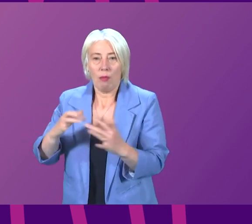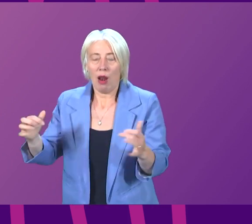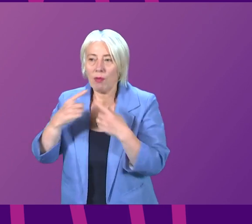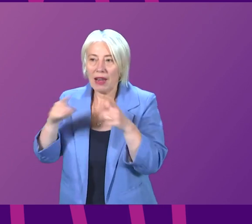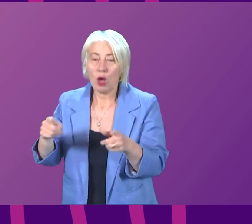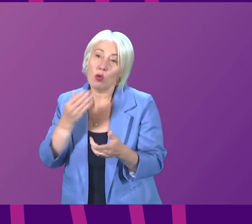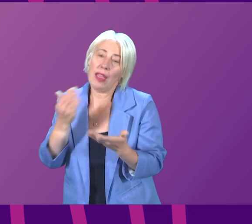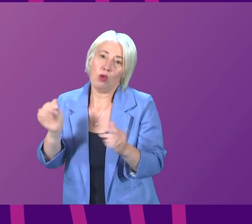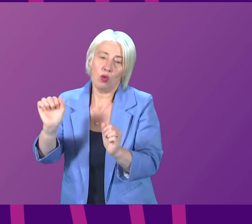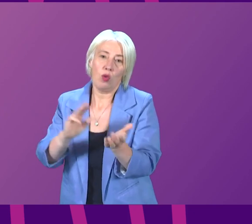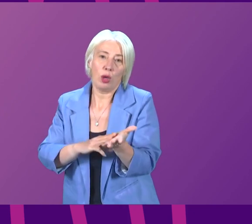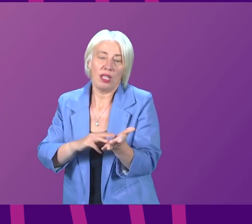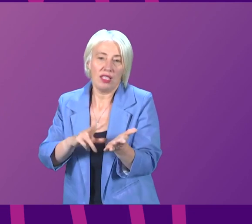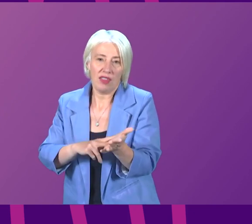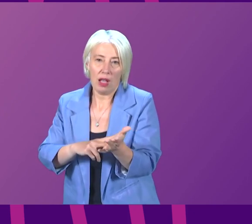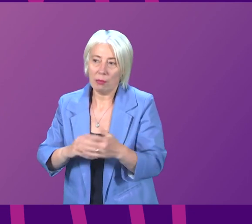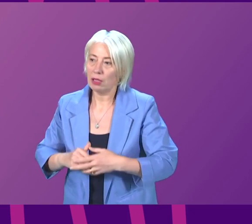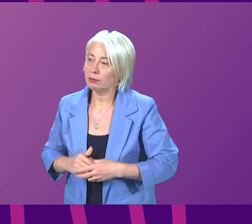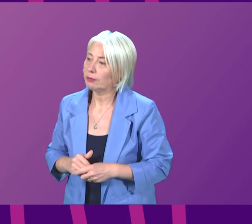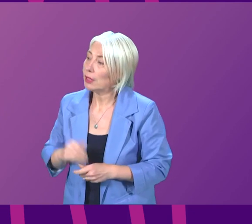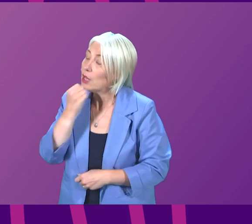Thank you Question number four Fergus Ewing